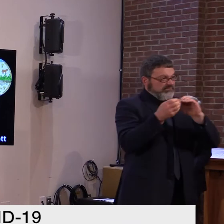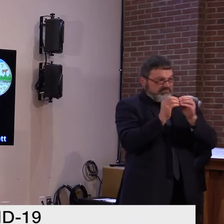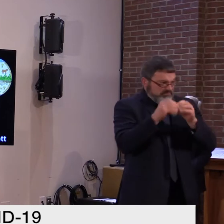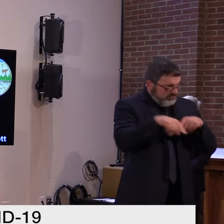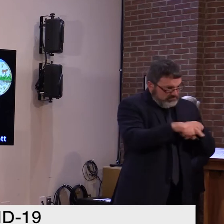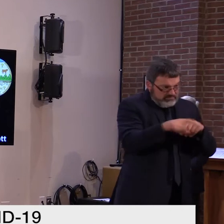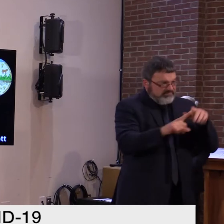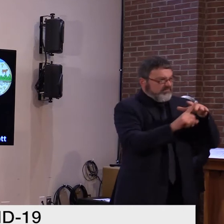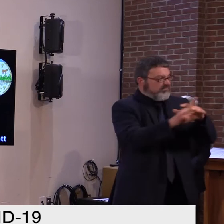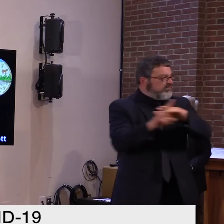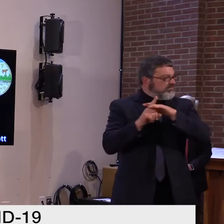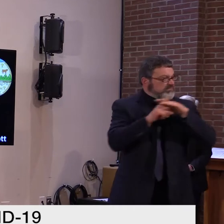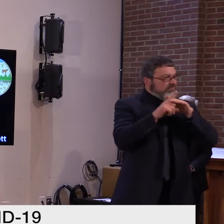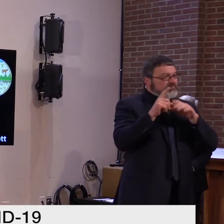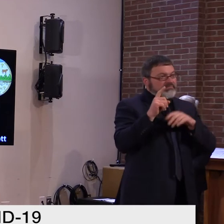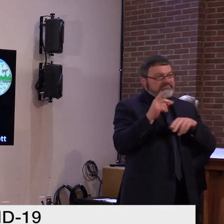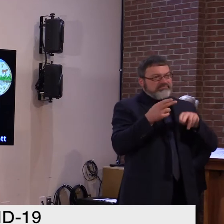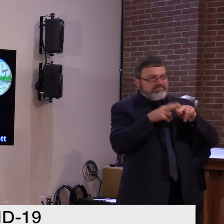tracers are following.